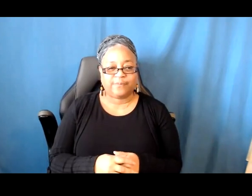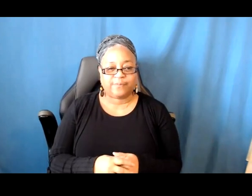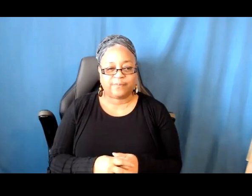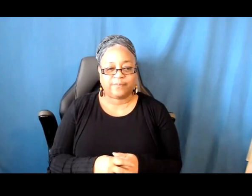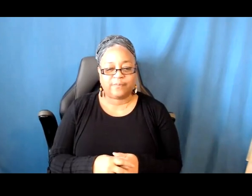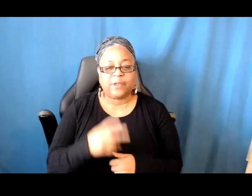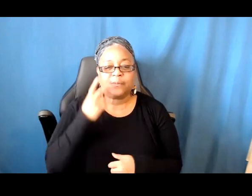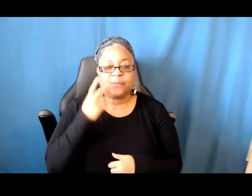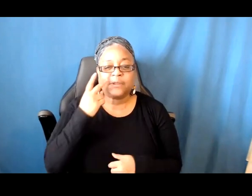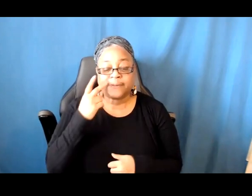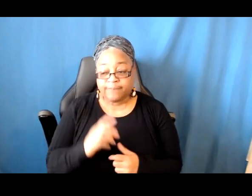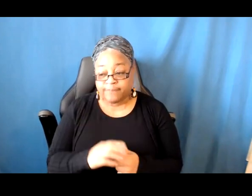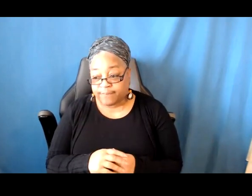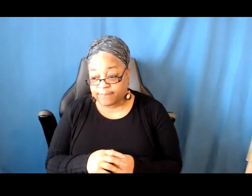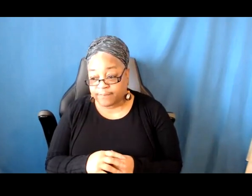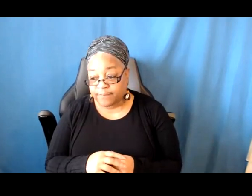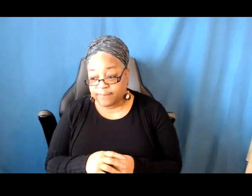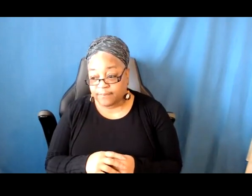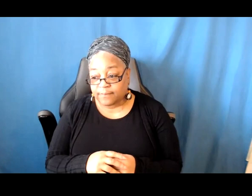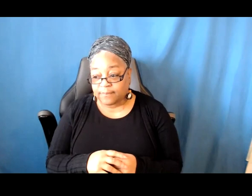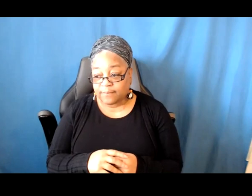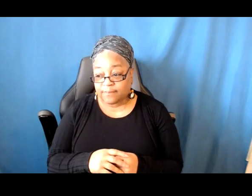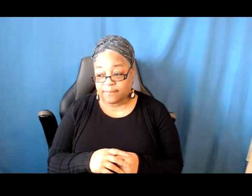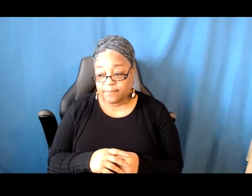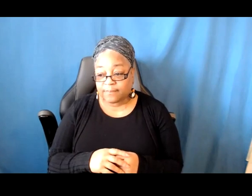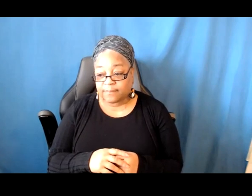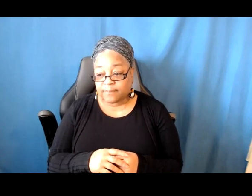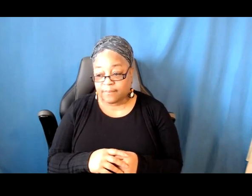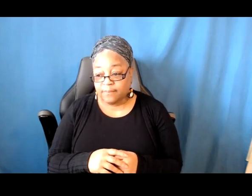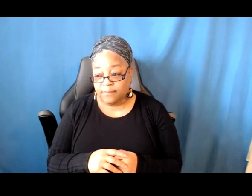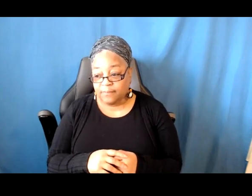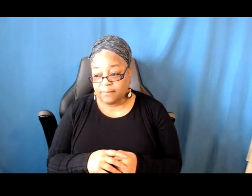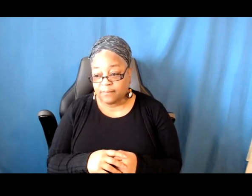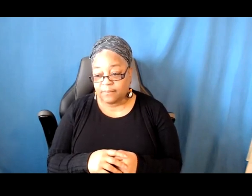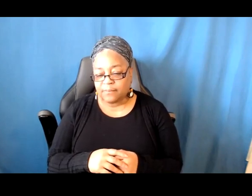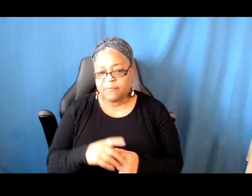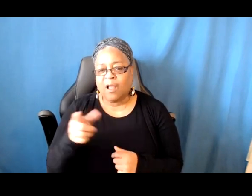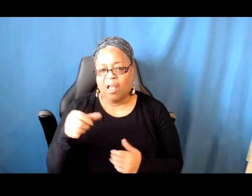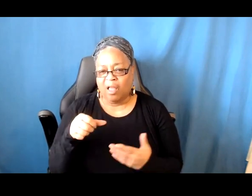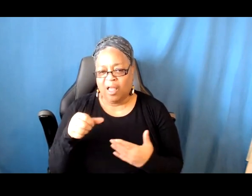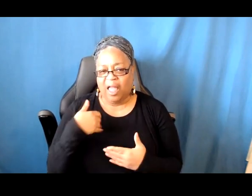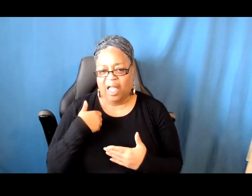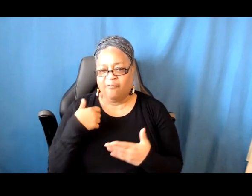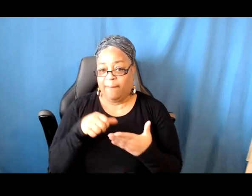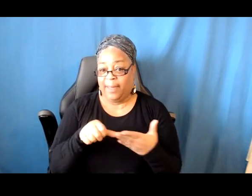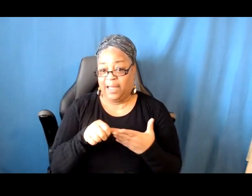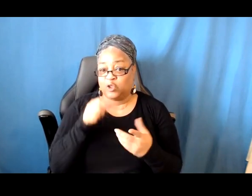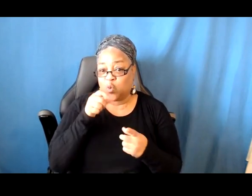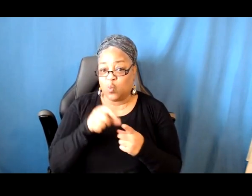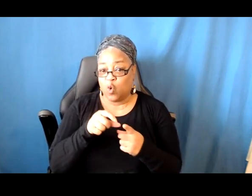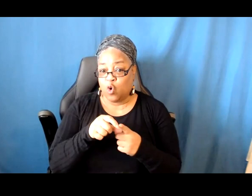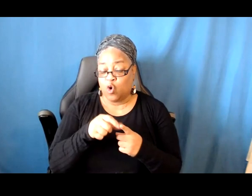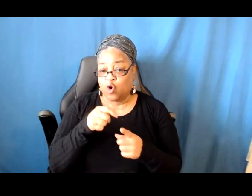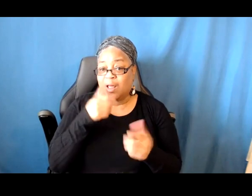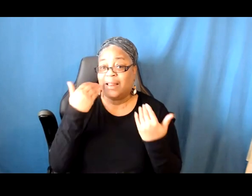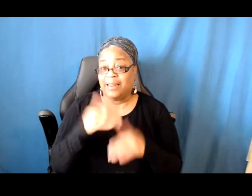Is there a page word limit for the letter of inquiry? There is.